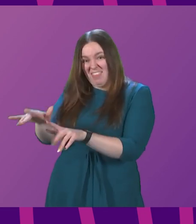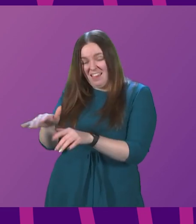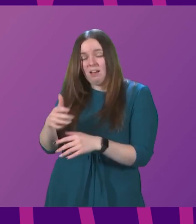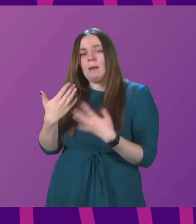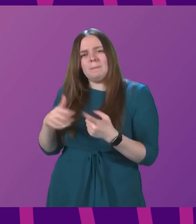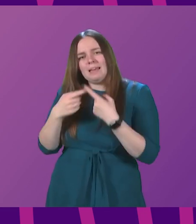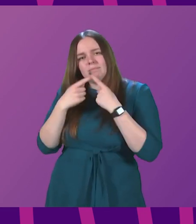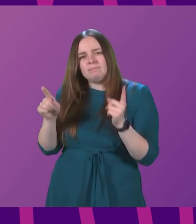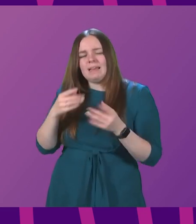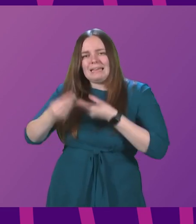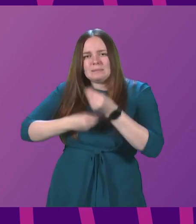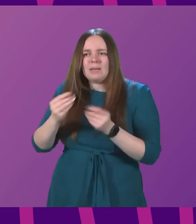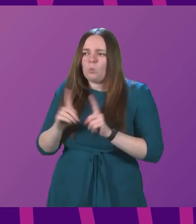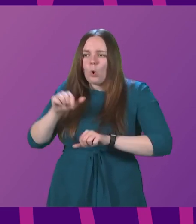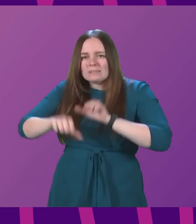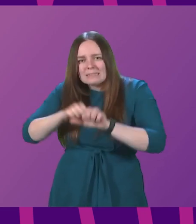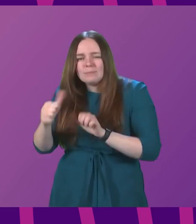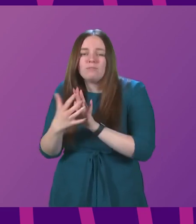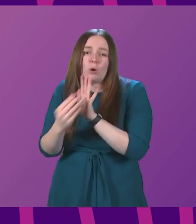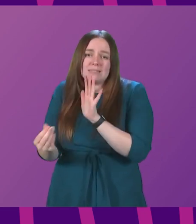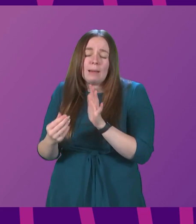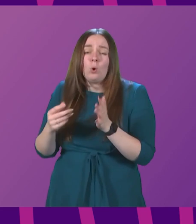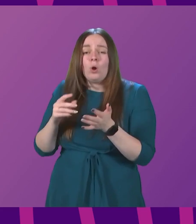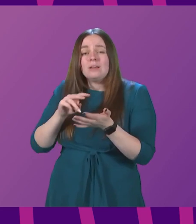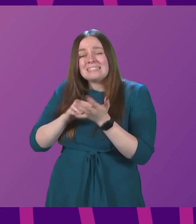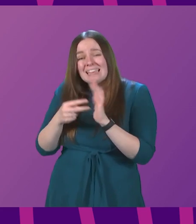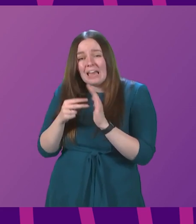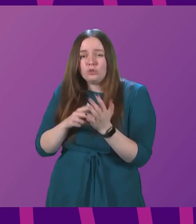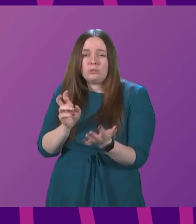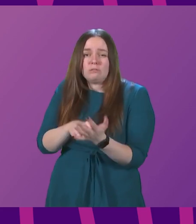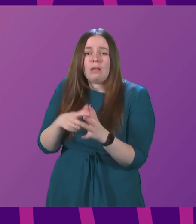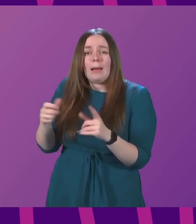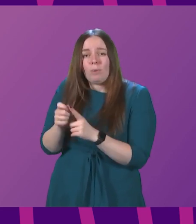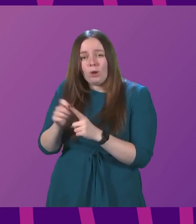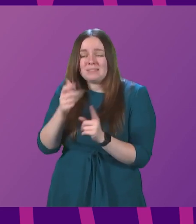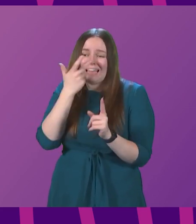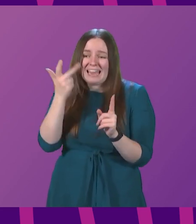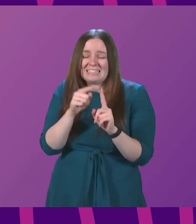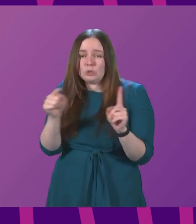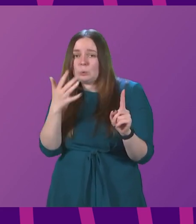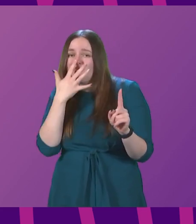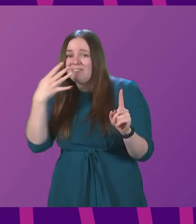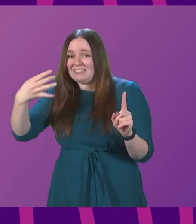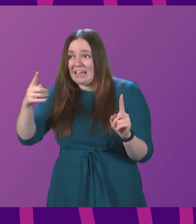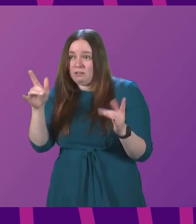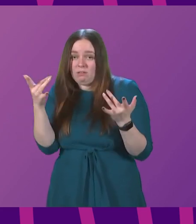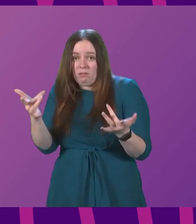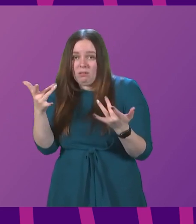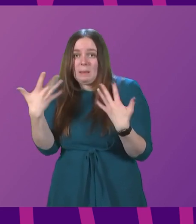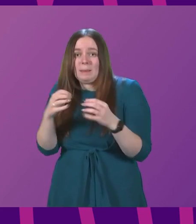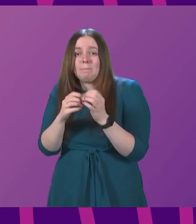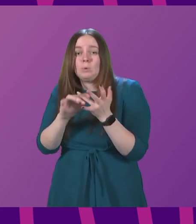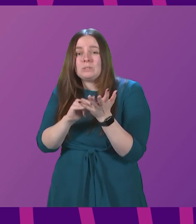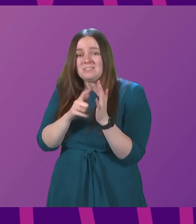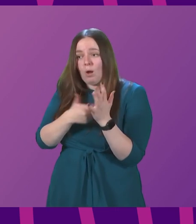some of the steps we are taking, for example, to send scheduled appointments to those in the 18 to 59-year-old age group who have not had boosters